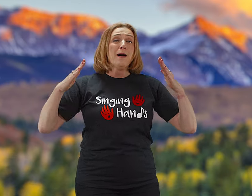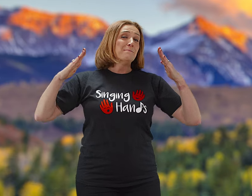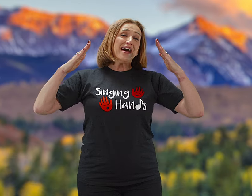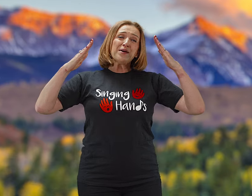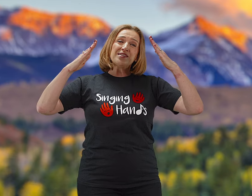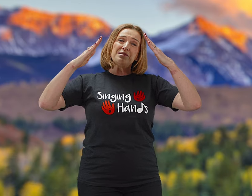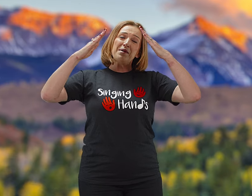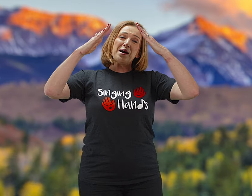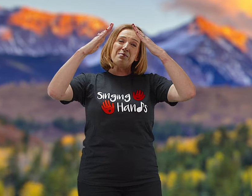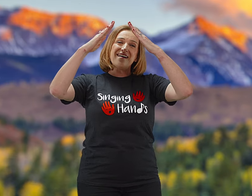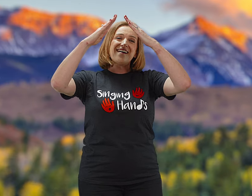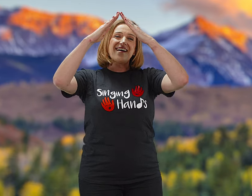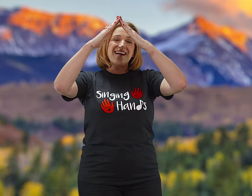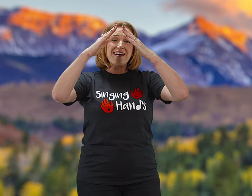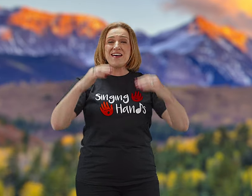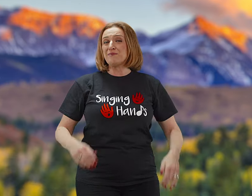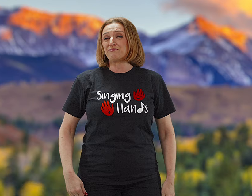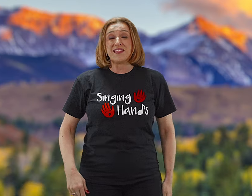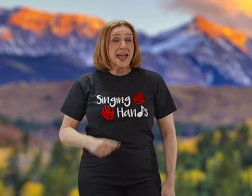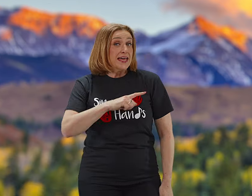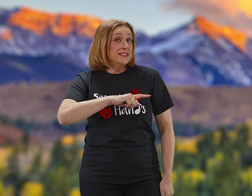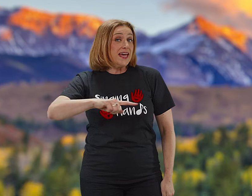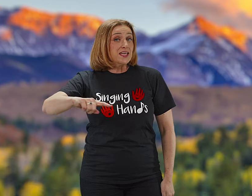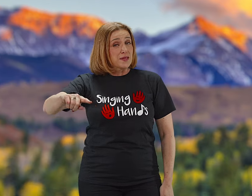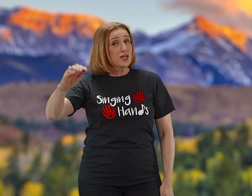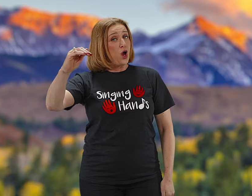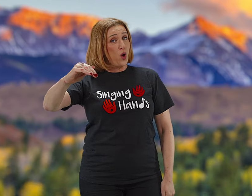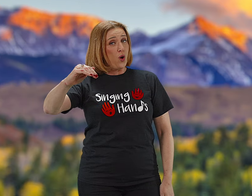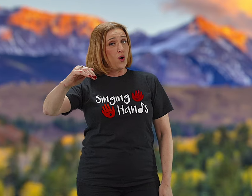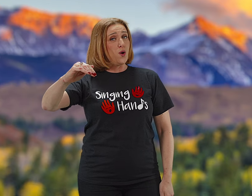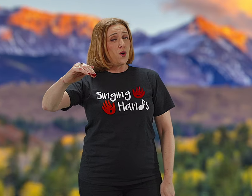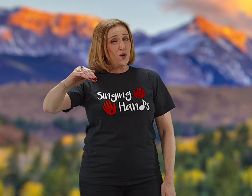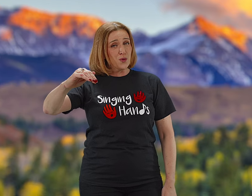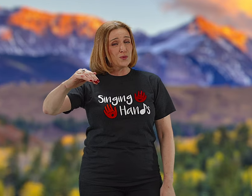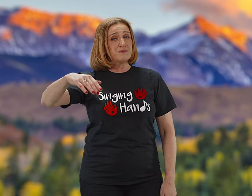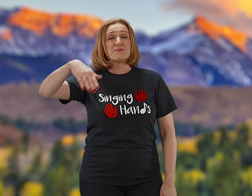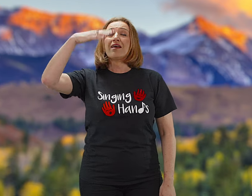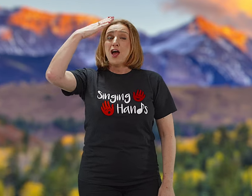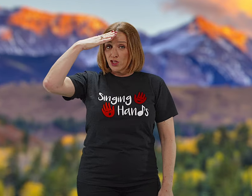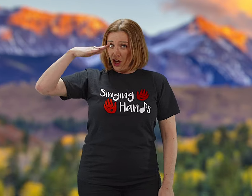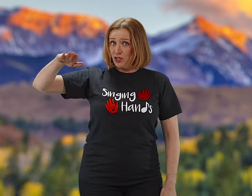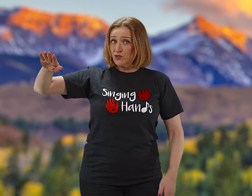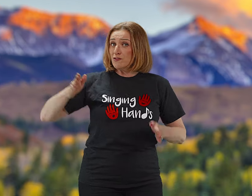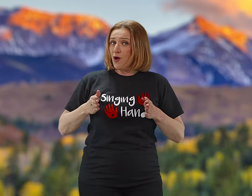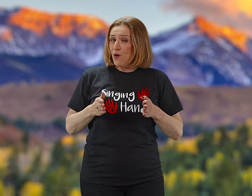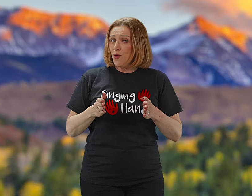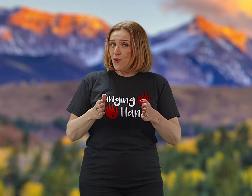Mountain Mama. Take me home, country roads,